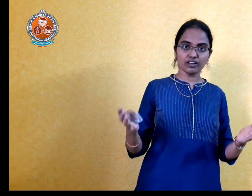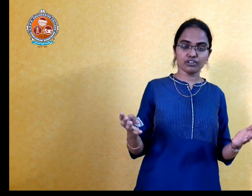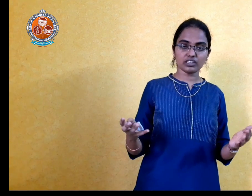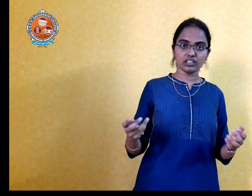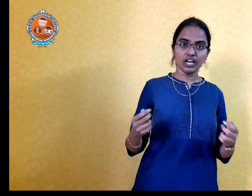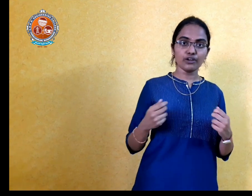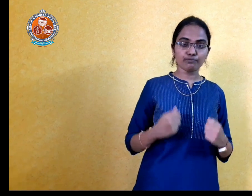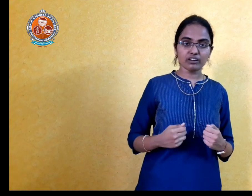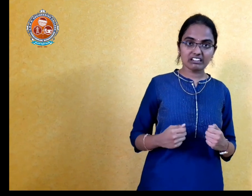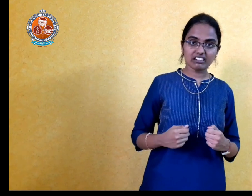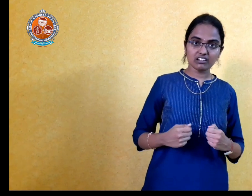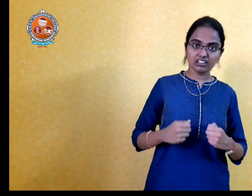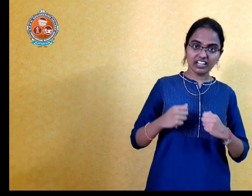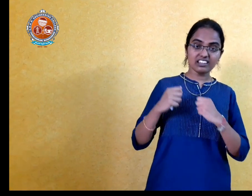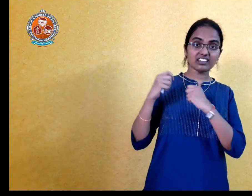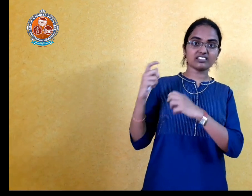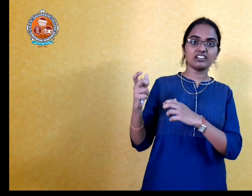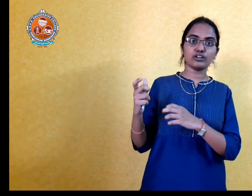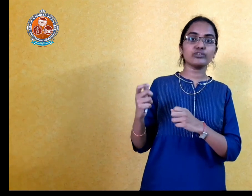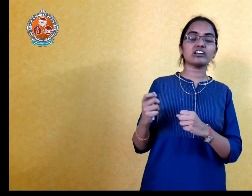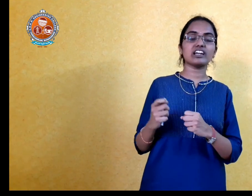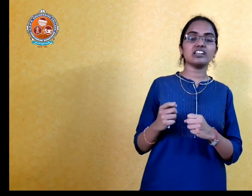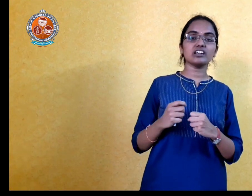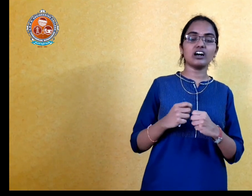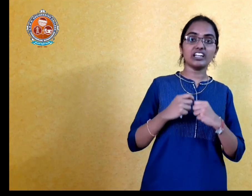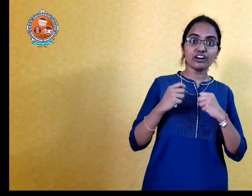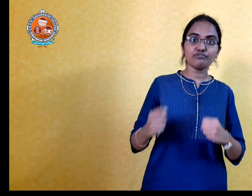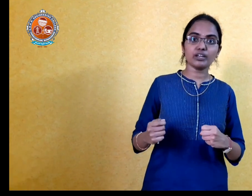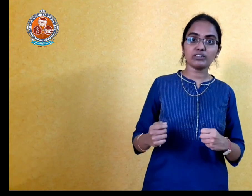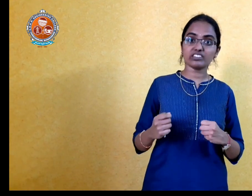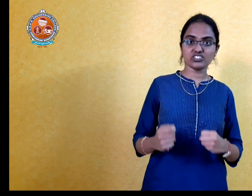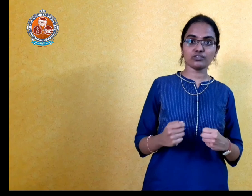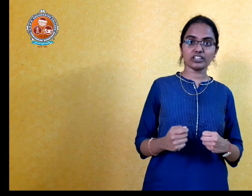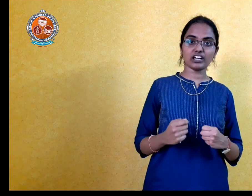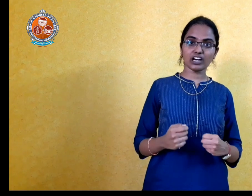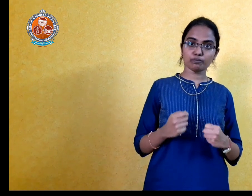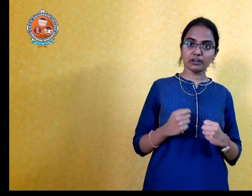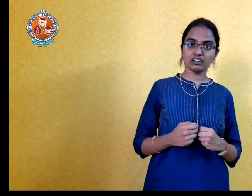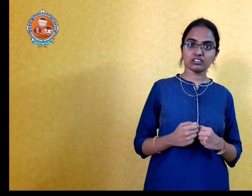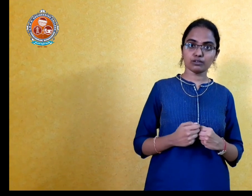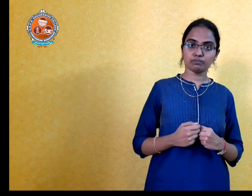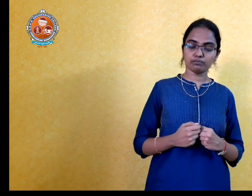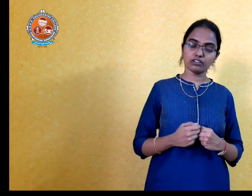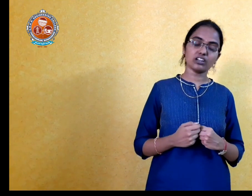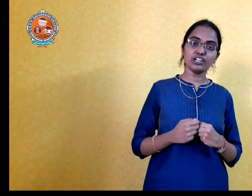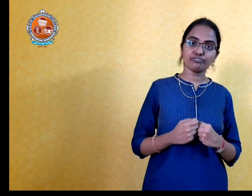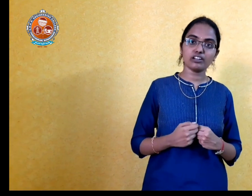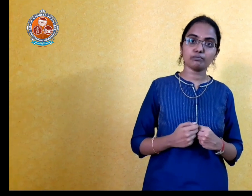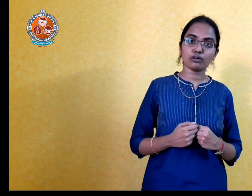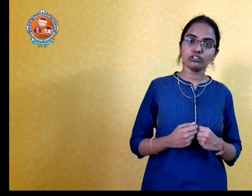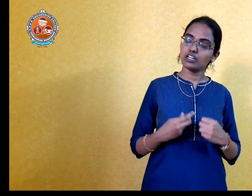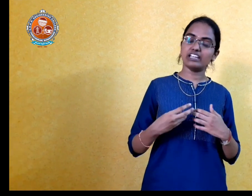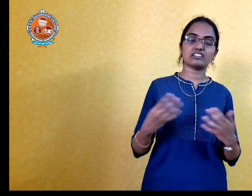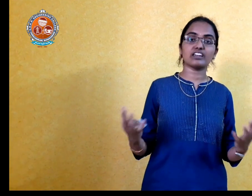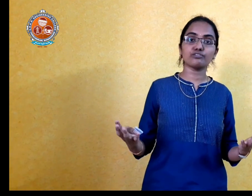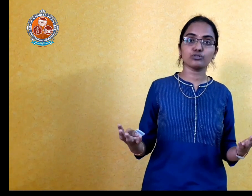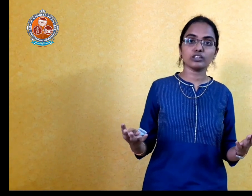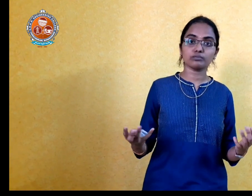everything if we are really succeeded we are getting enough name in such a way that our parents are really feeling proud it's enough to them